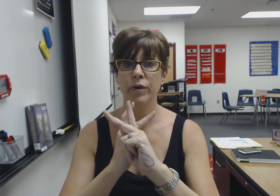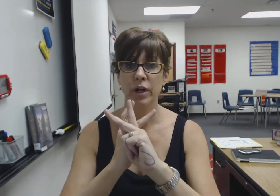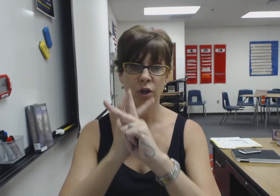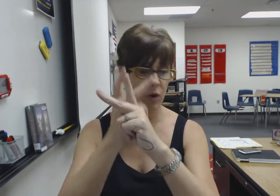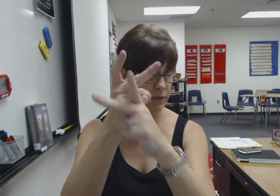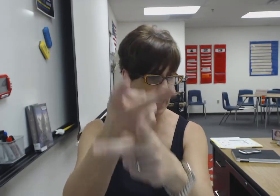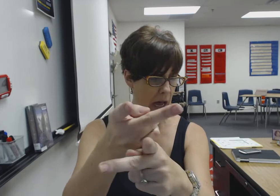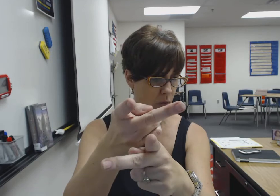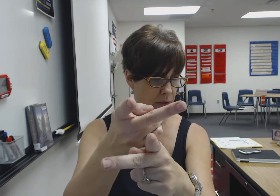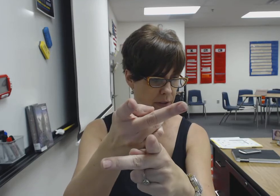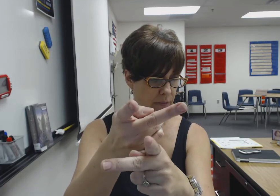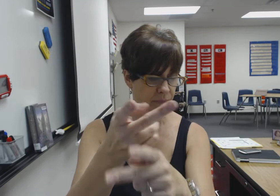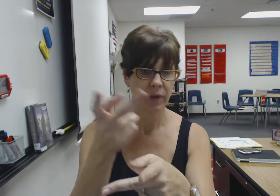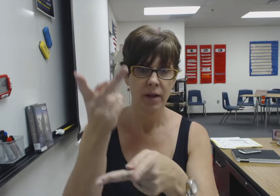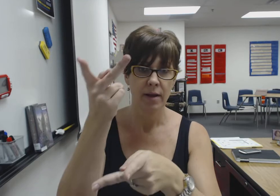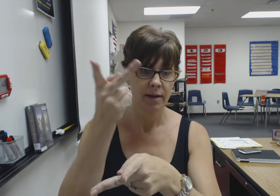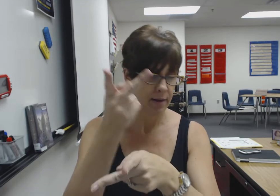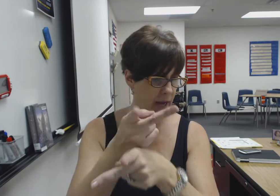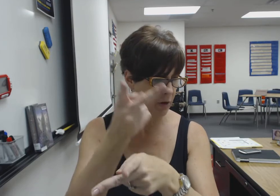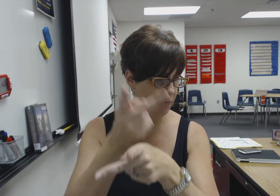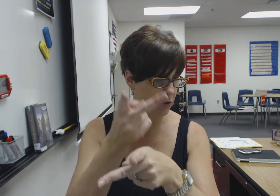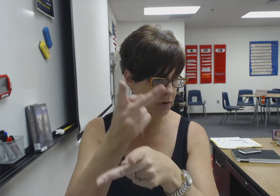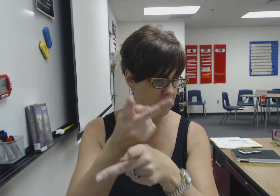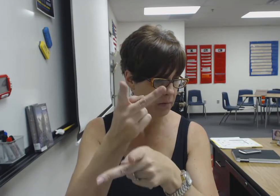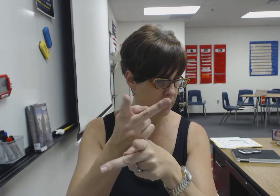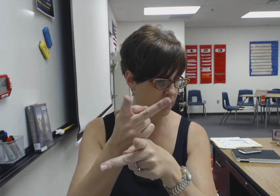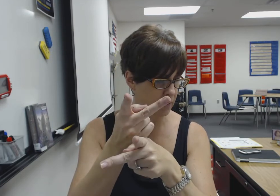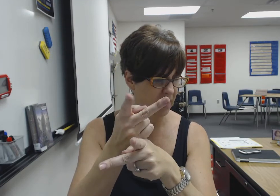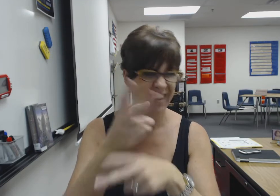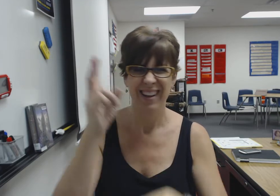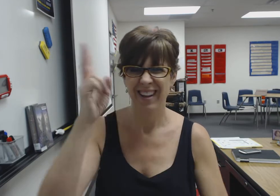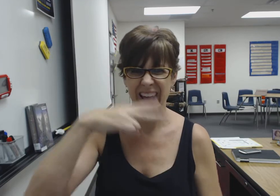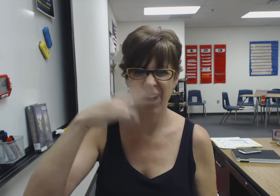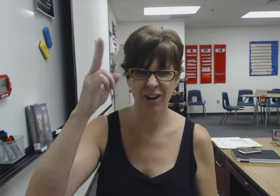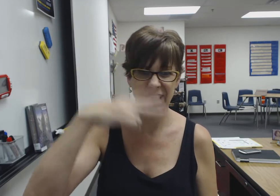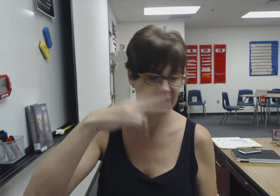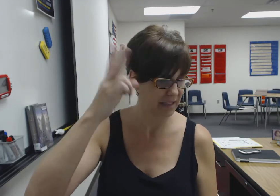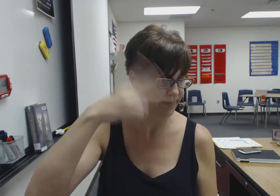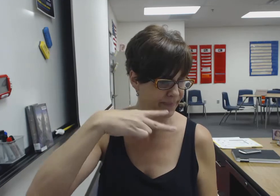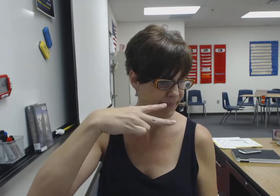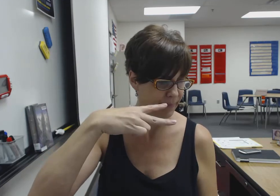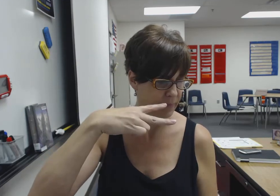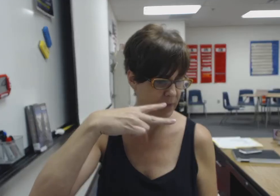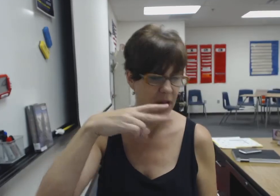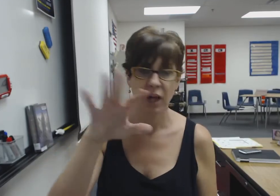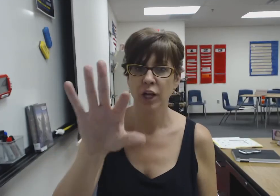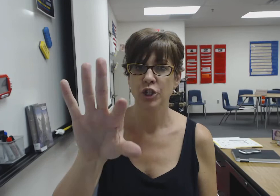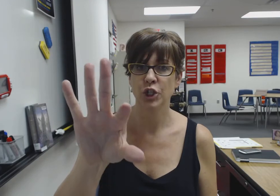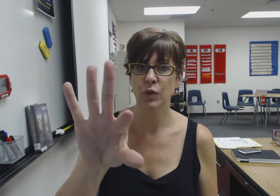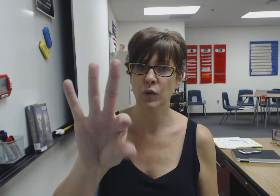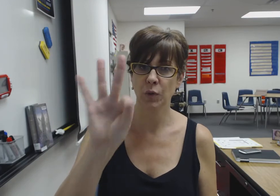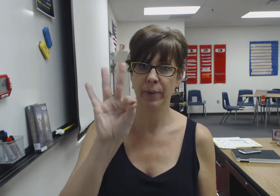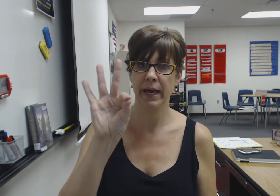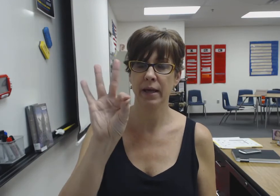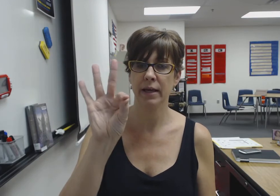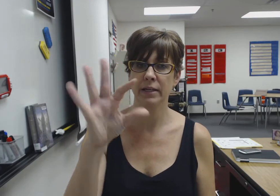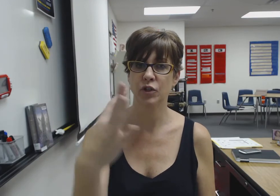goes out careful careless choose or pick is